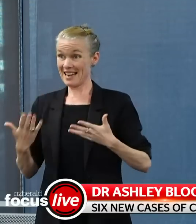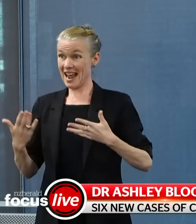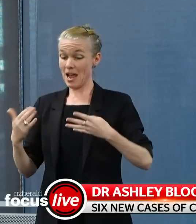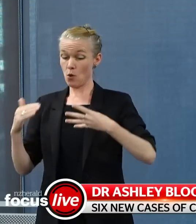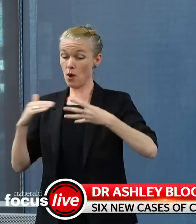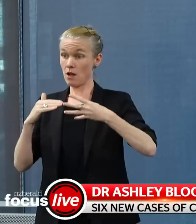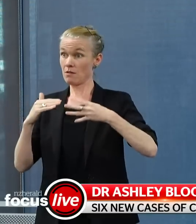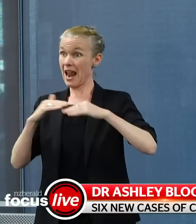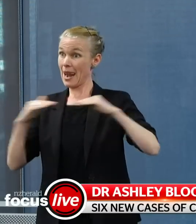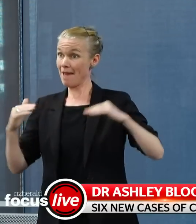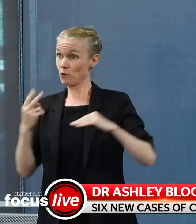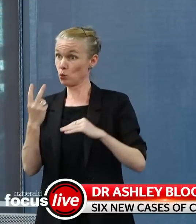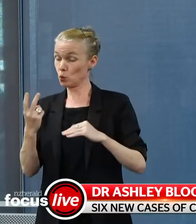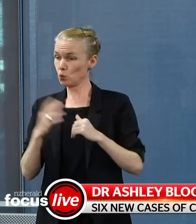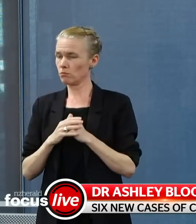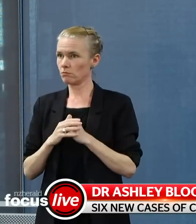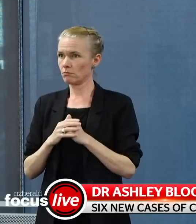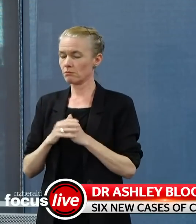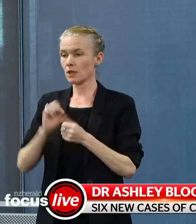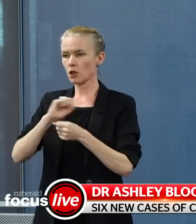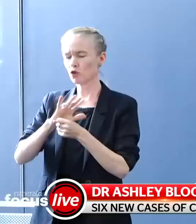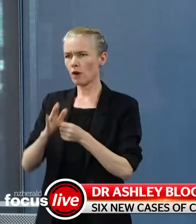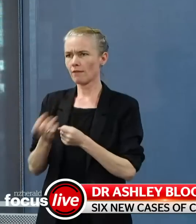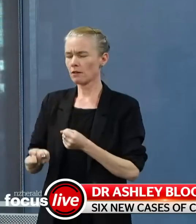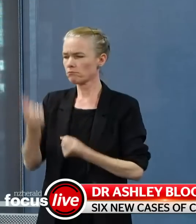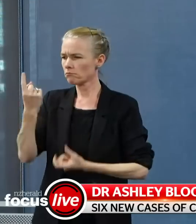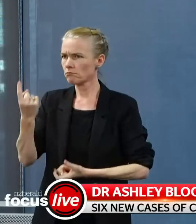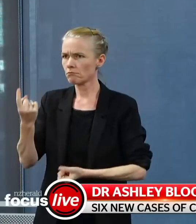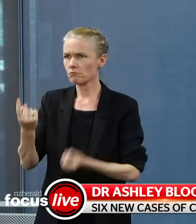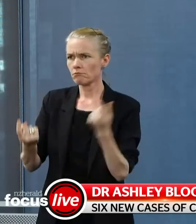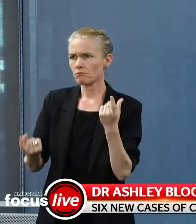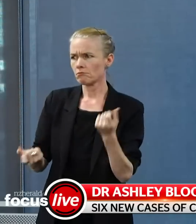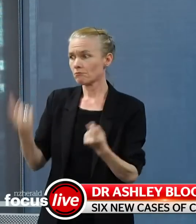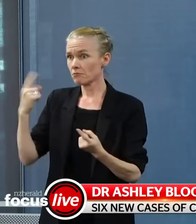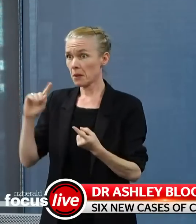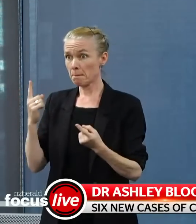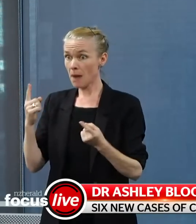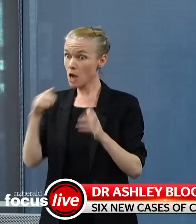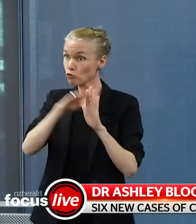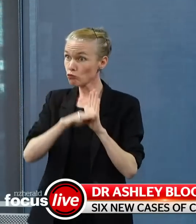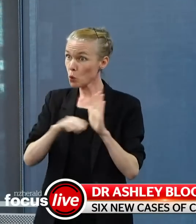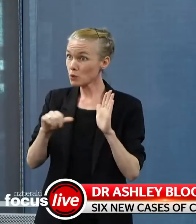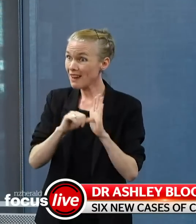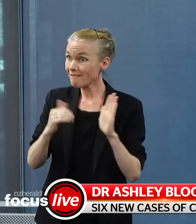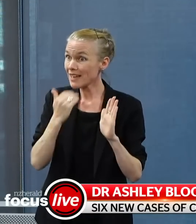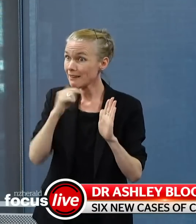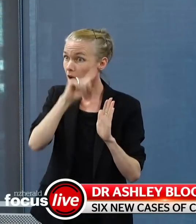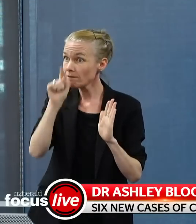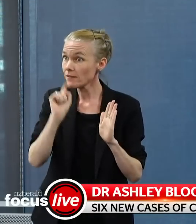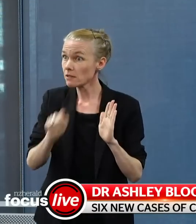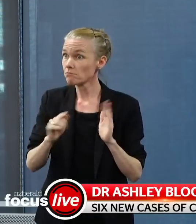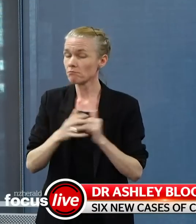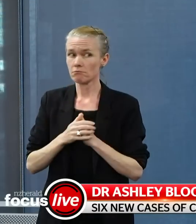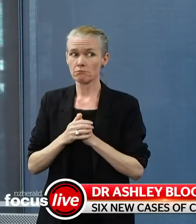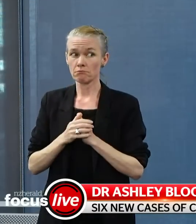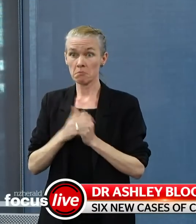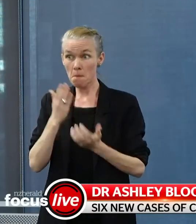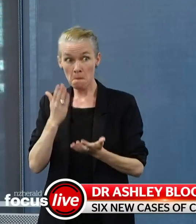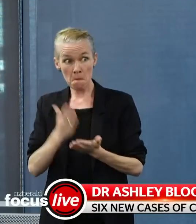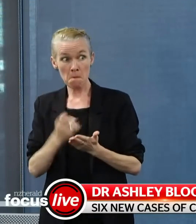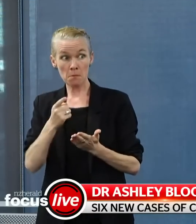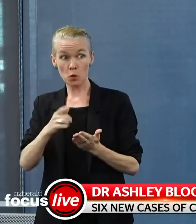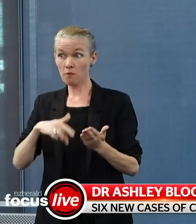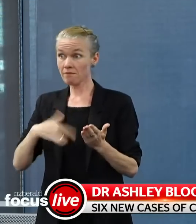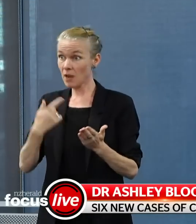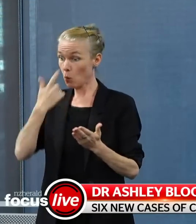how are those systems working to, you know, reimagine this new sub-cluster associated with the bereavement event, and how confident are you that you're